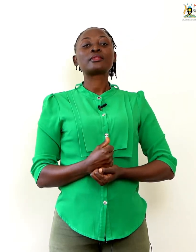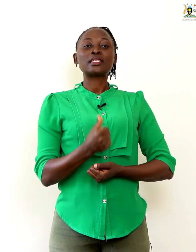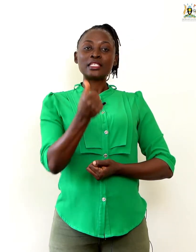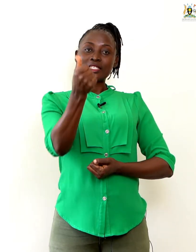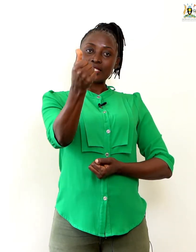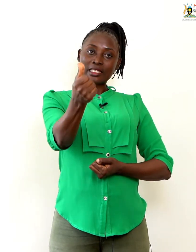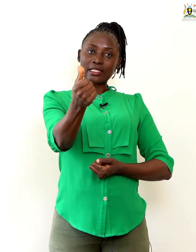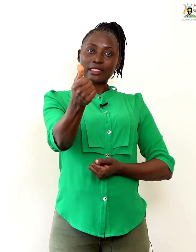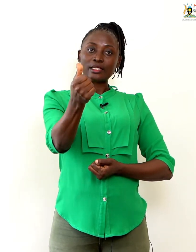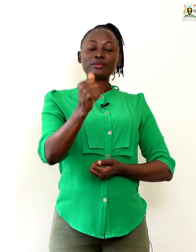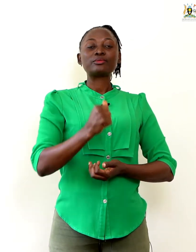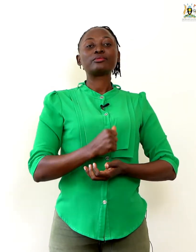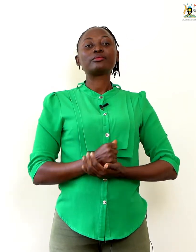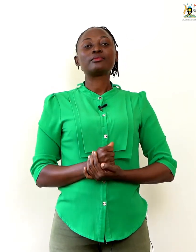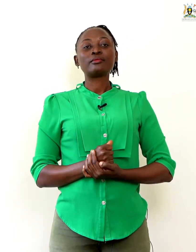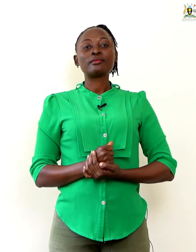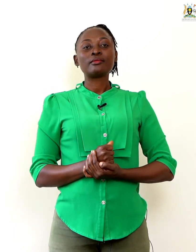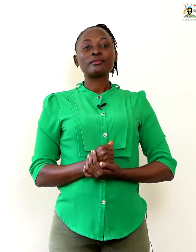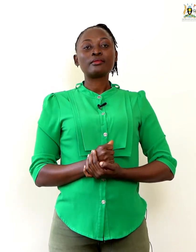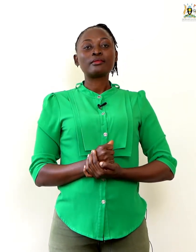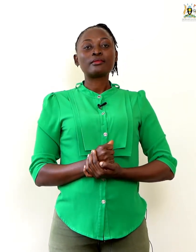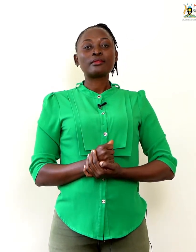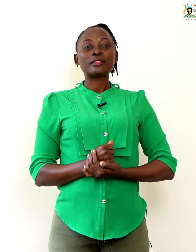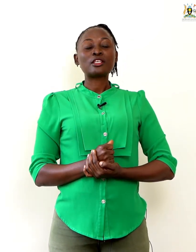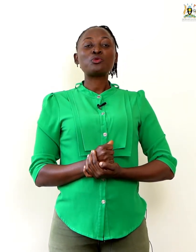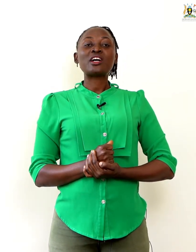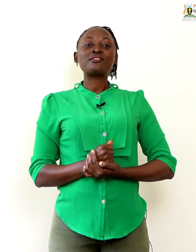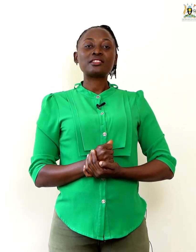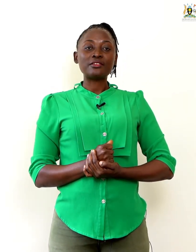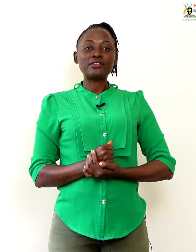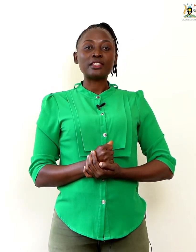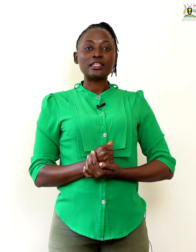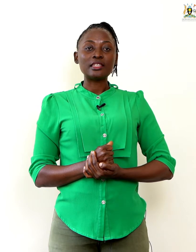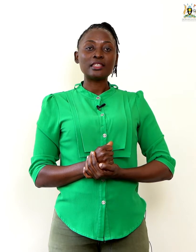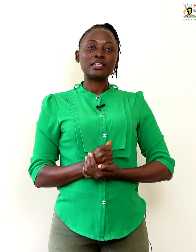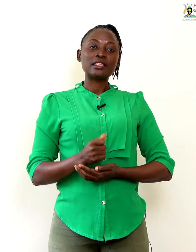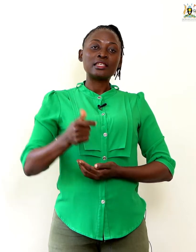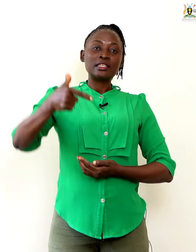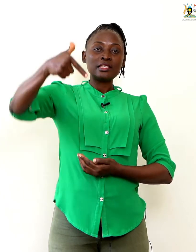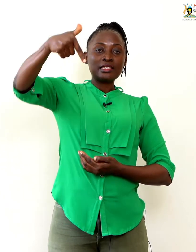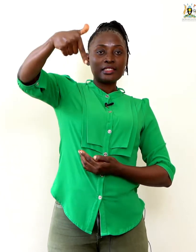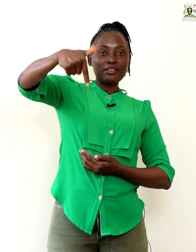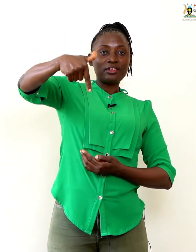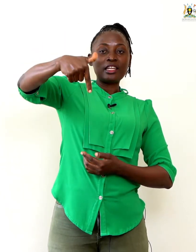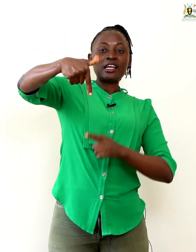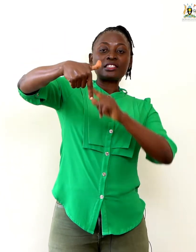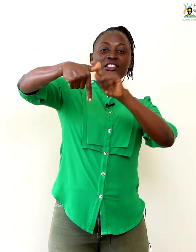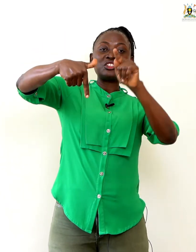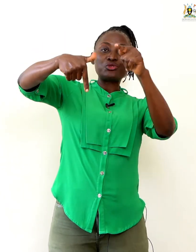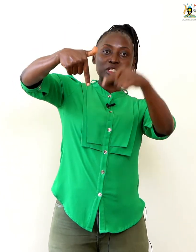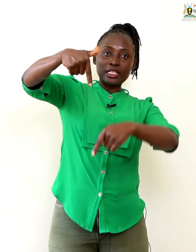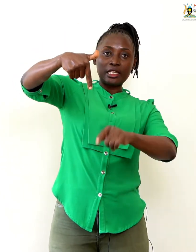6. Then we have 7. 7. 7 it is written.